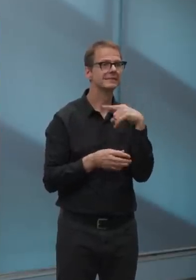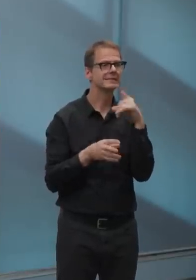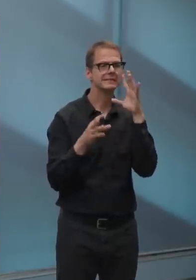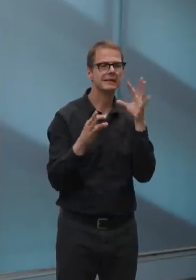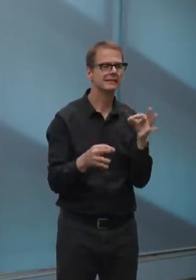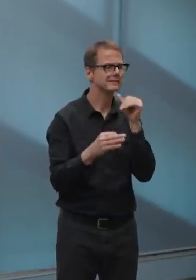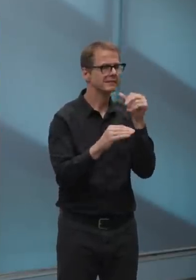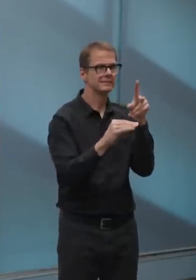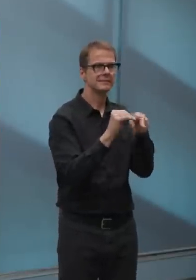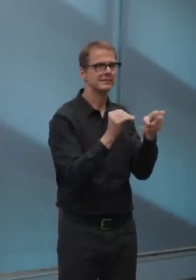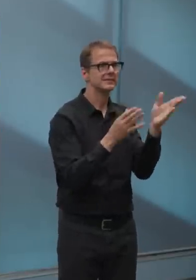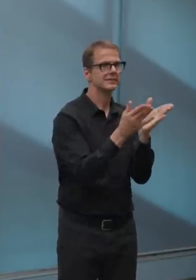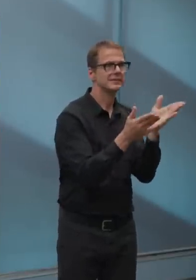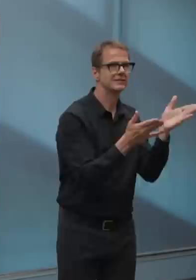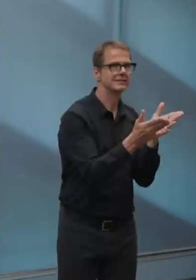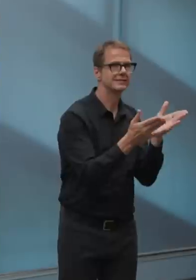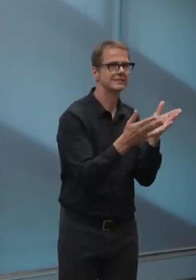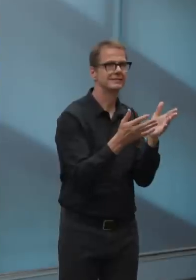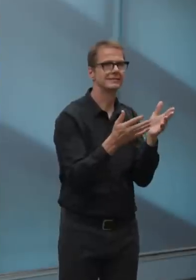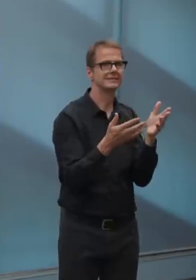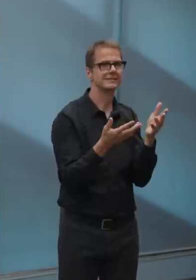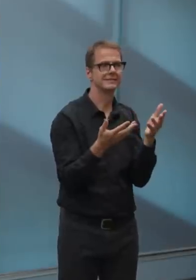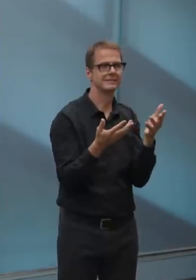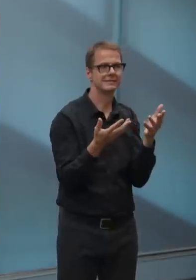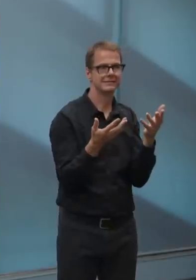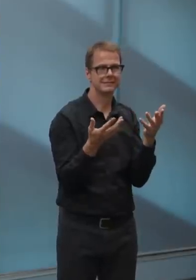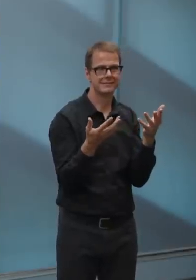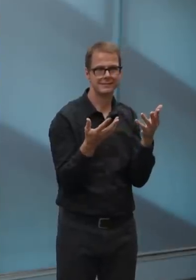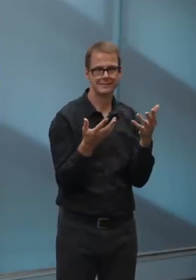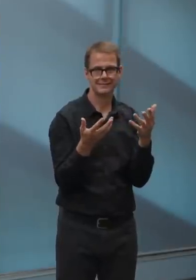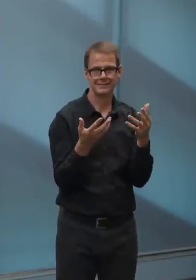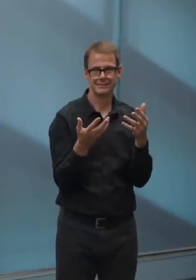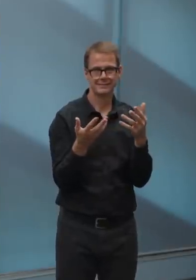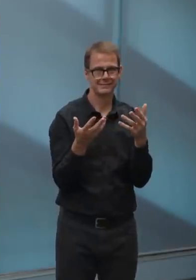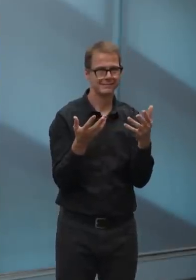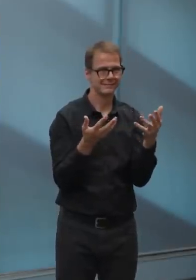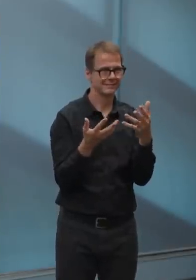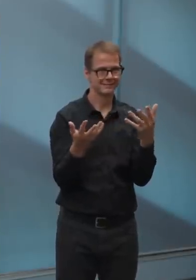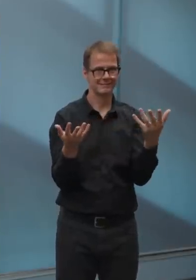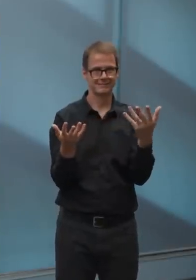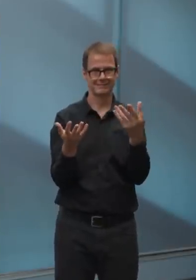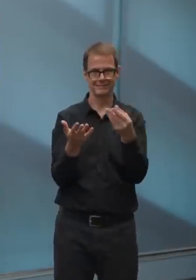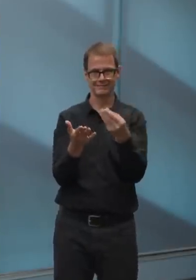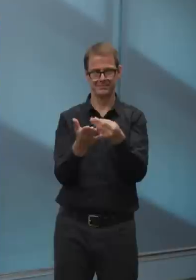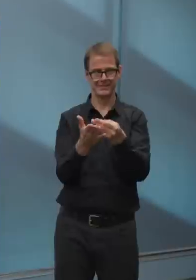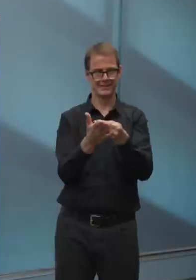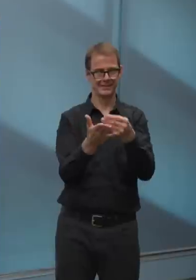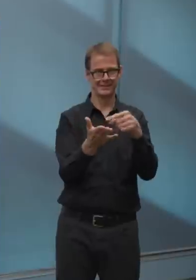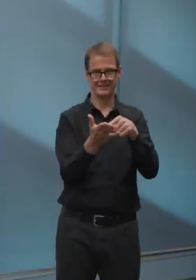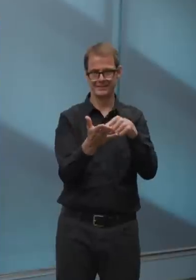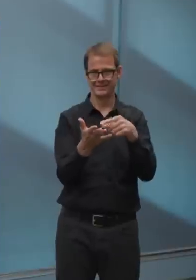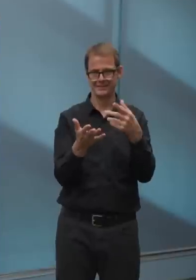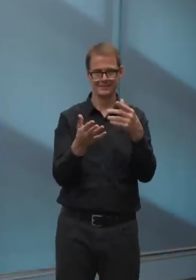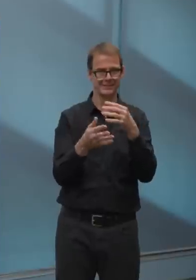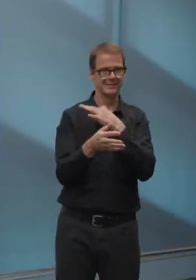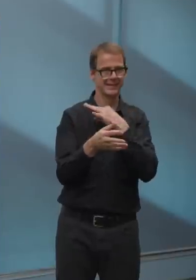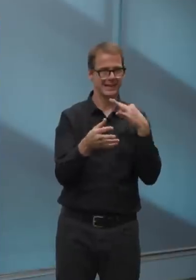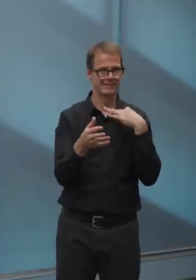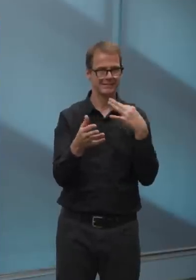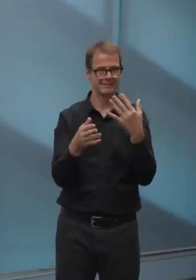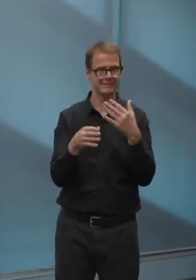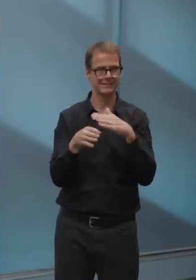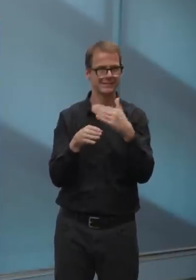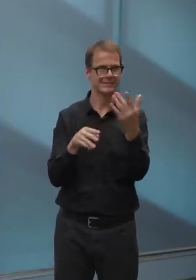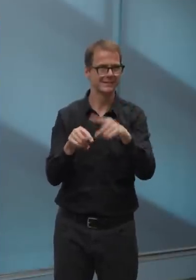your infrastructure budget. And if we cut there, then just as other orders of government open the stimulus taps, will be, uh,